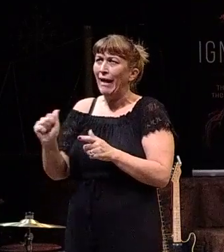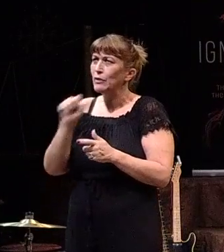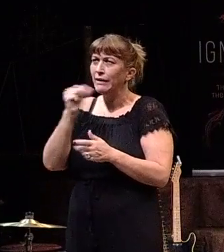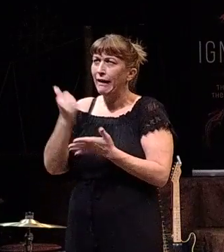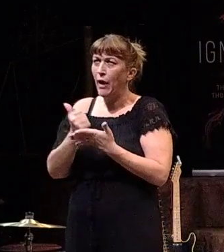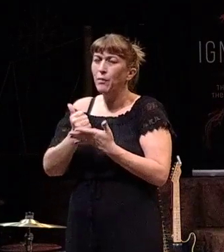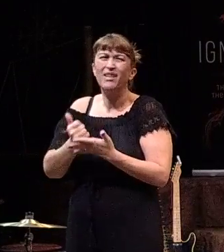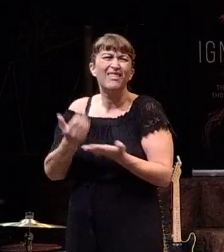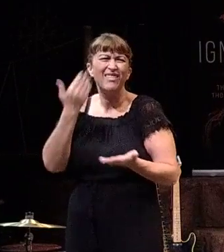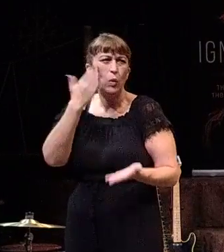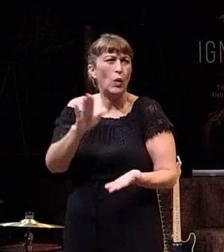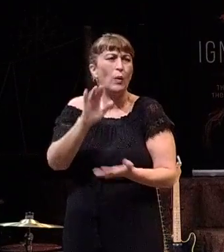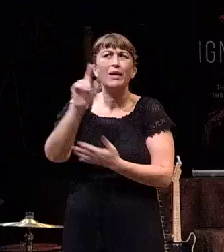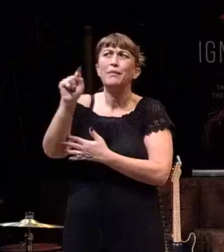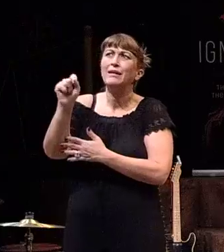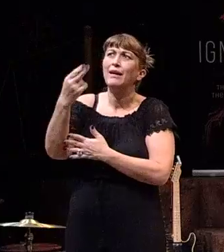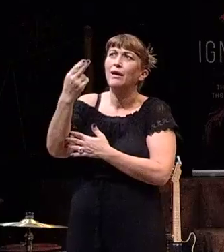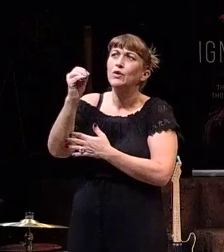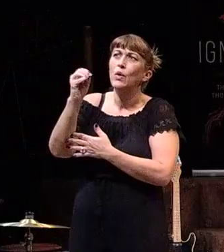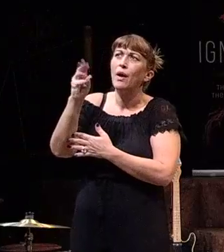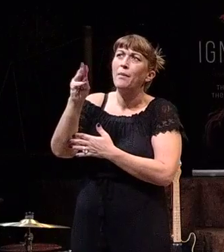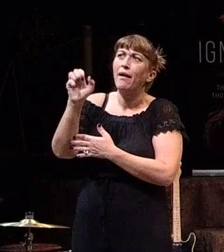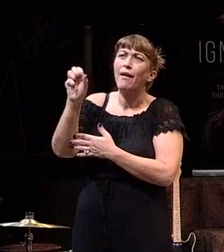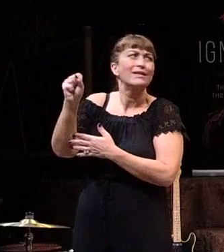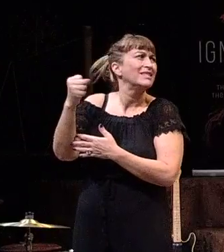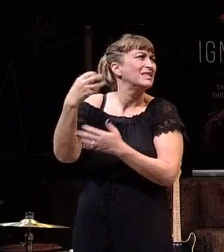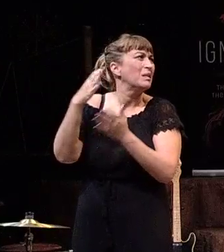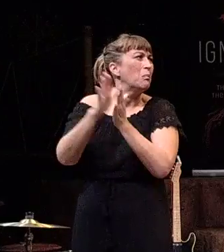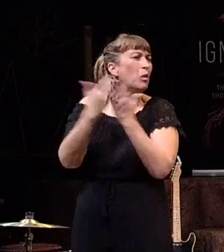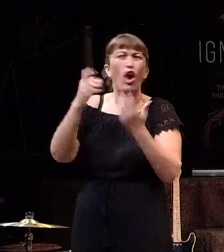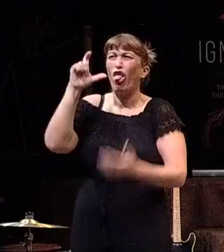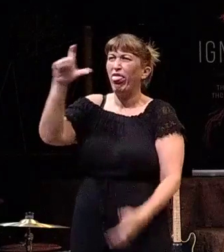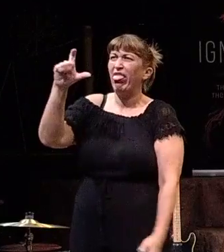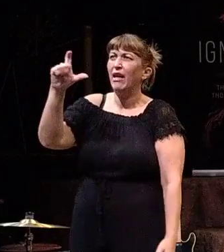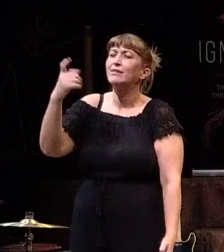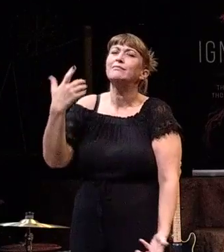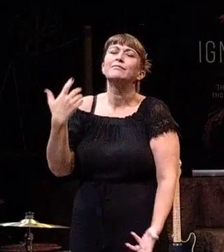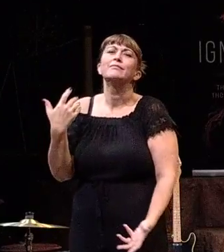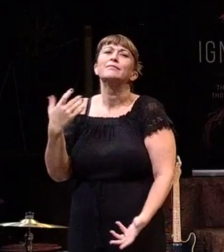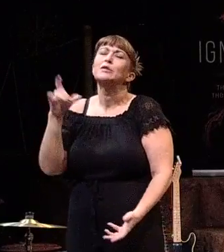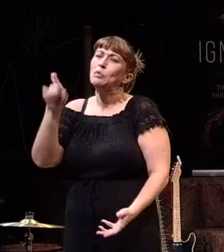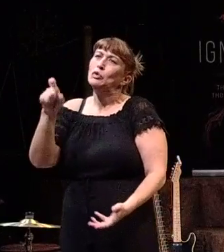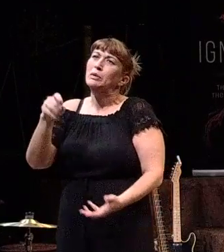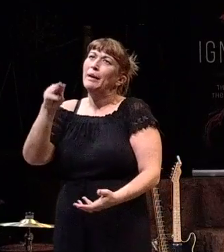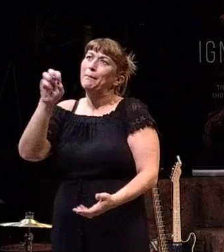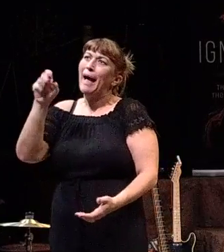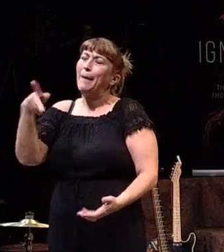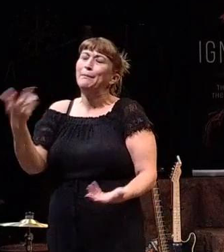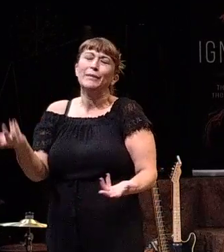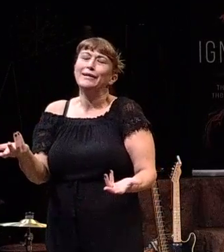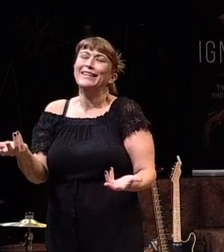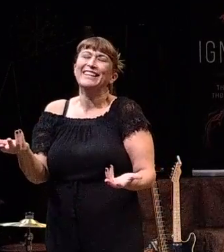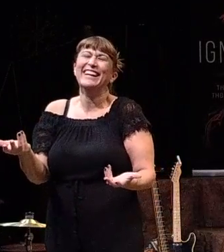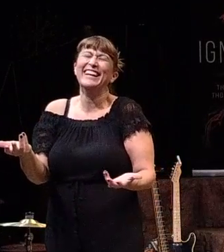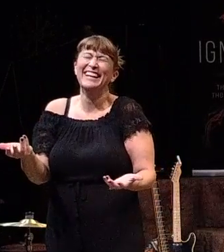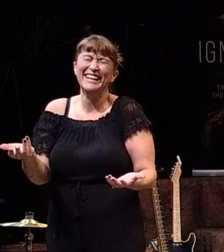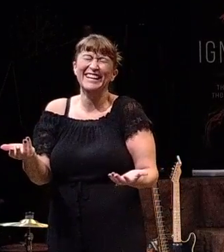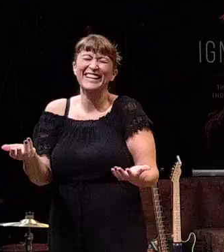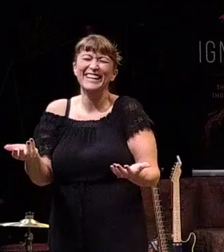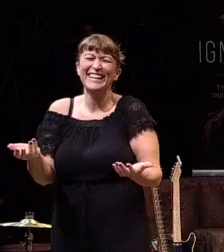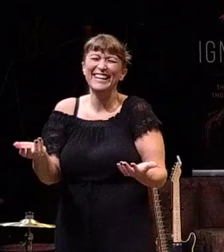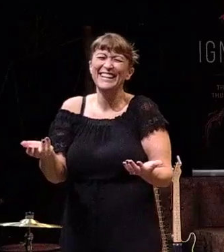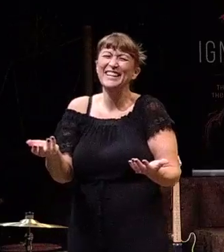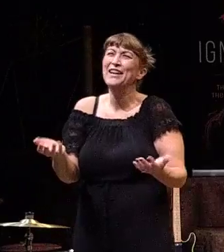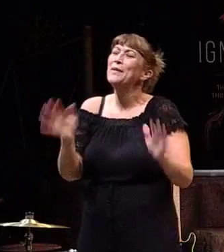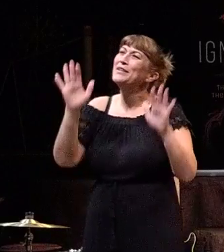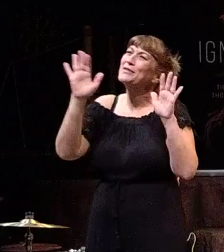for those of you guys who don't know what a Thomas Guide is, it's a really thick book about that big. It's supposed to be a map. But it was awesome just to even share in that experience